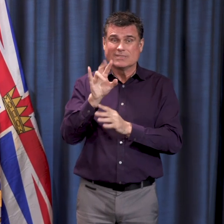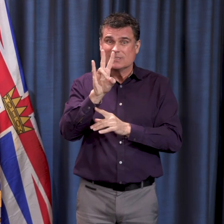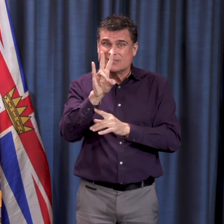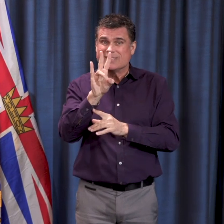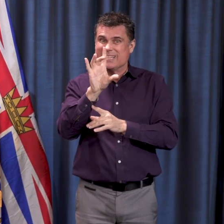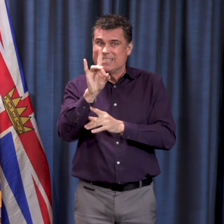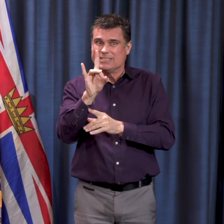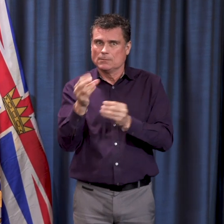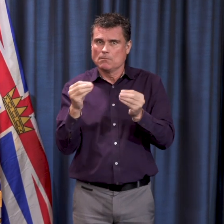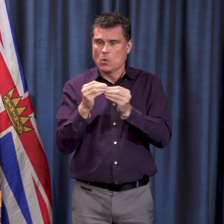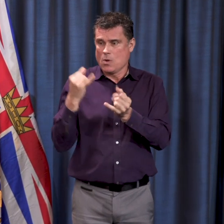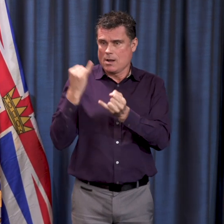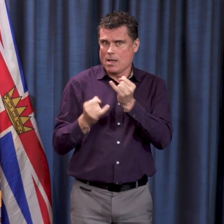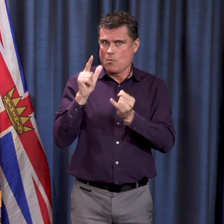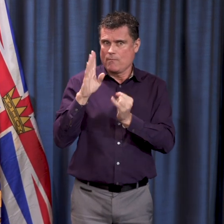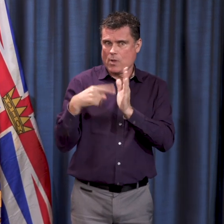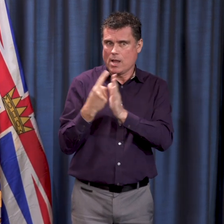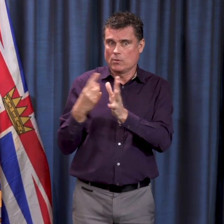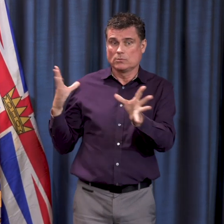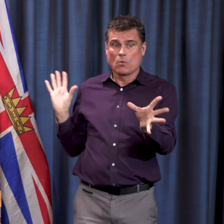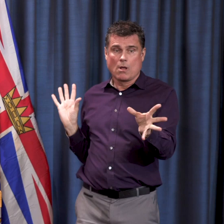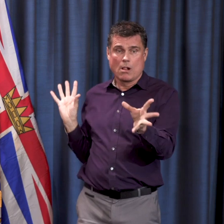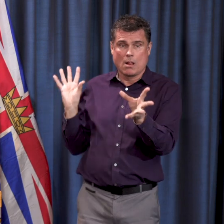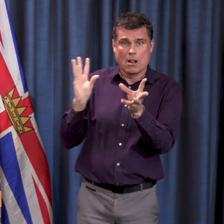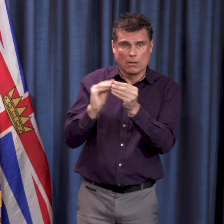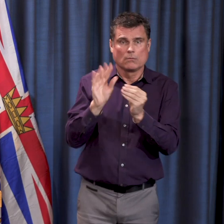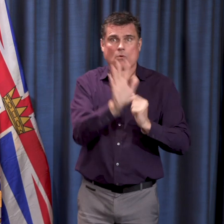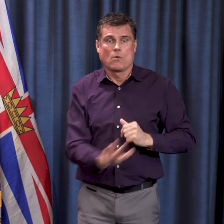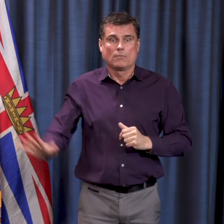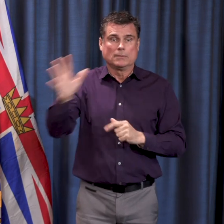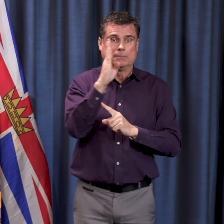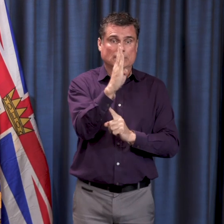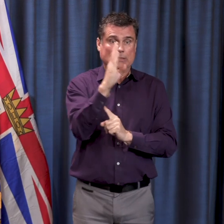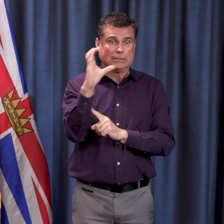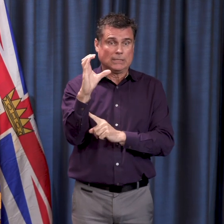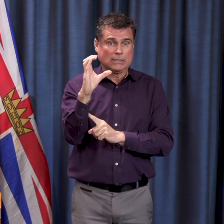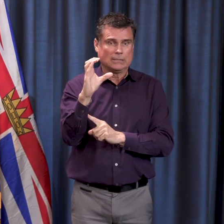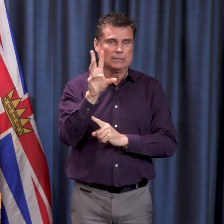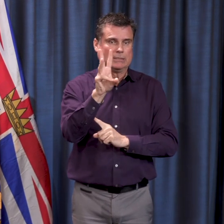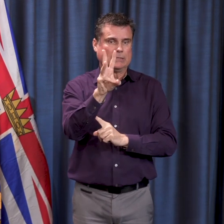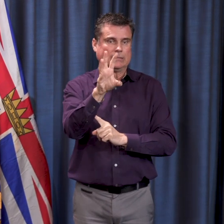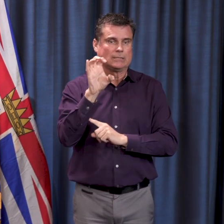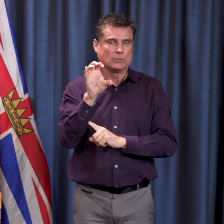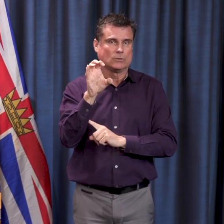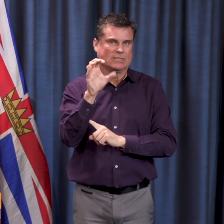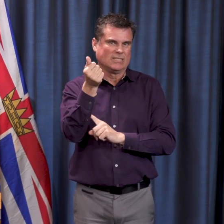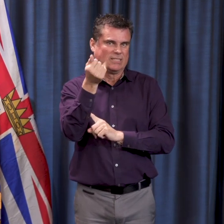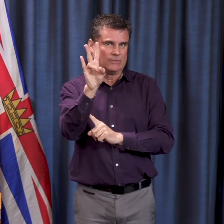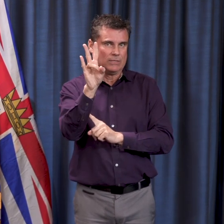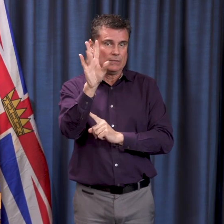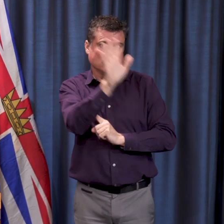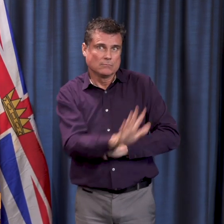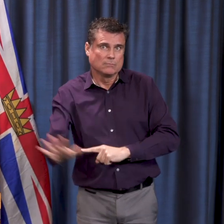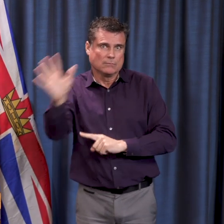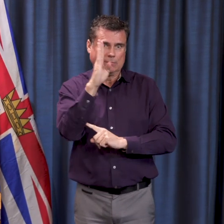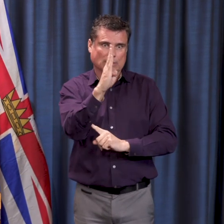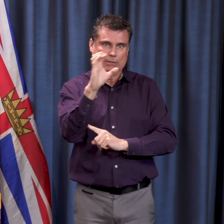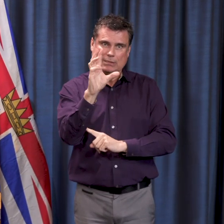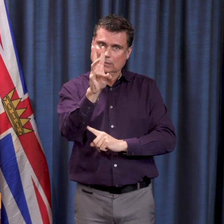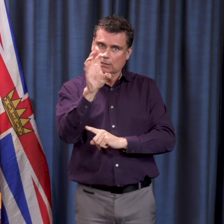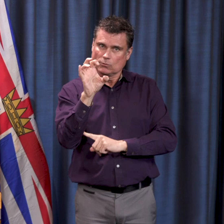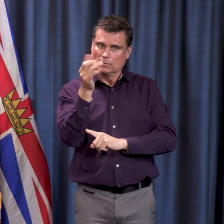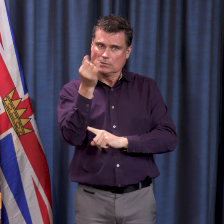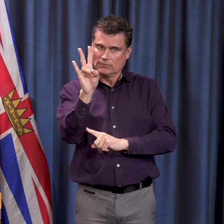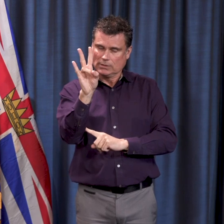in British Columbia of test positive cases is 617. And I will say that we've been through